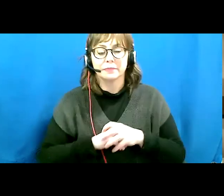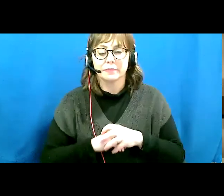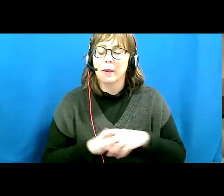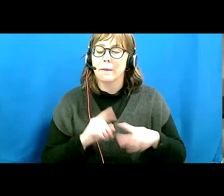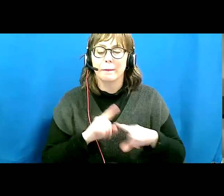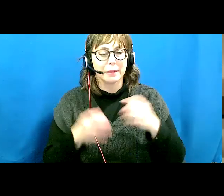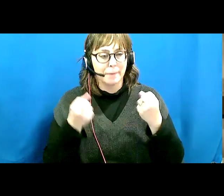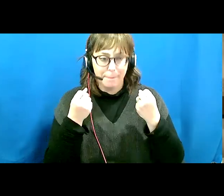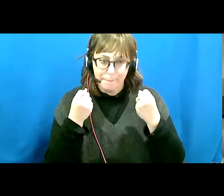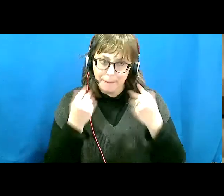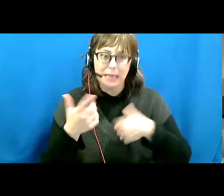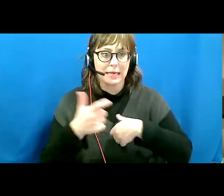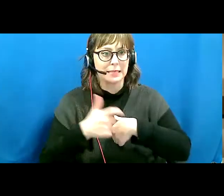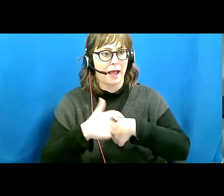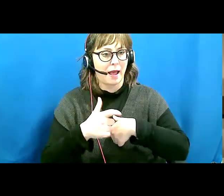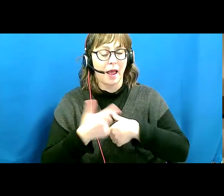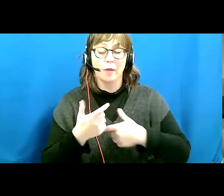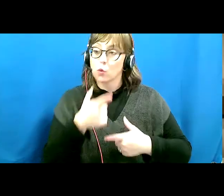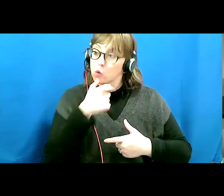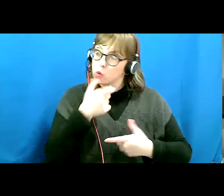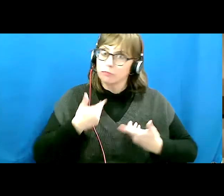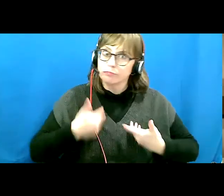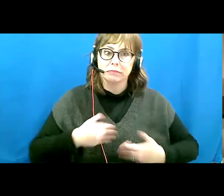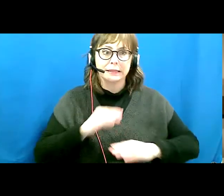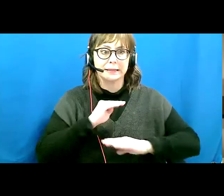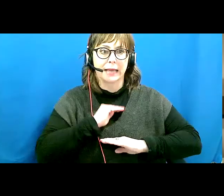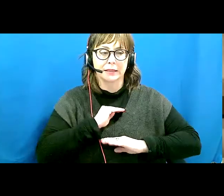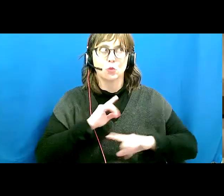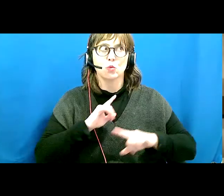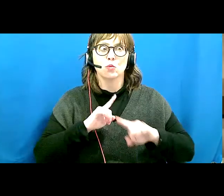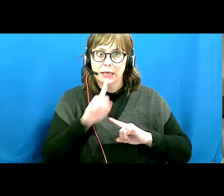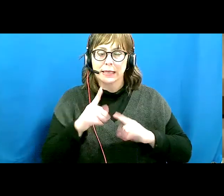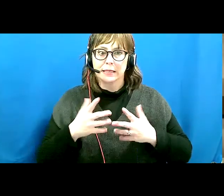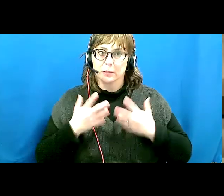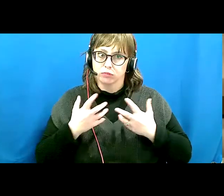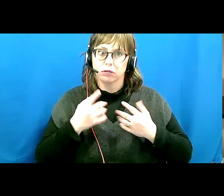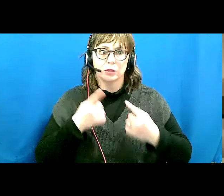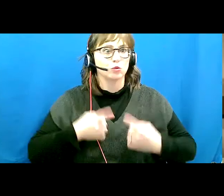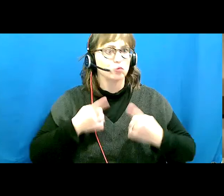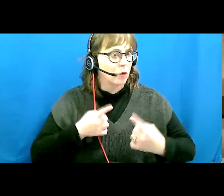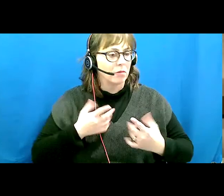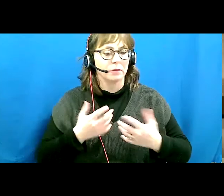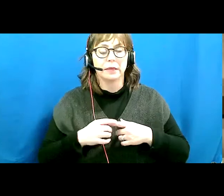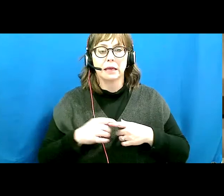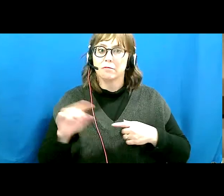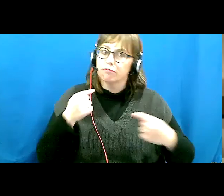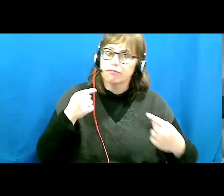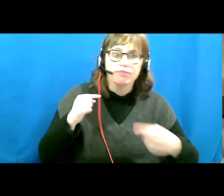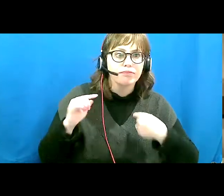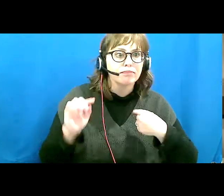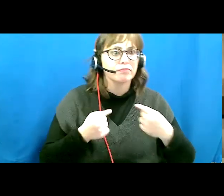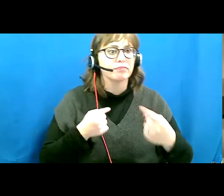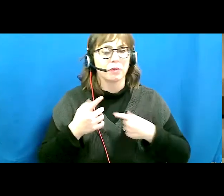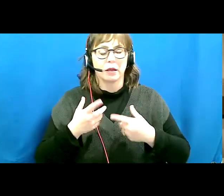life when my resolve to be content with who I am was tested. I've been called many names and I've had many unique